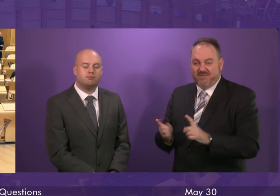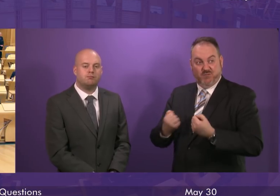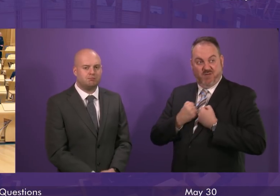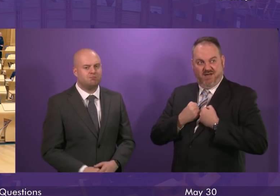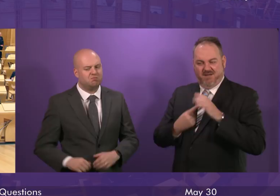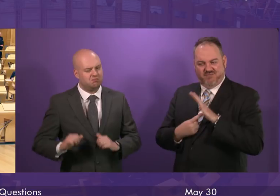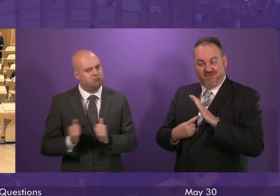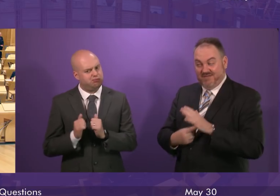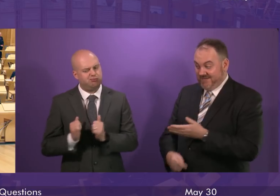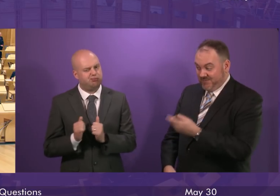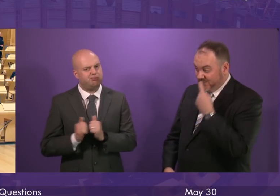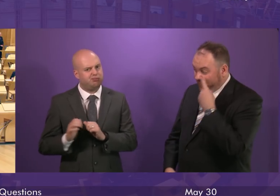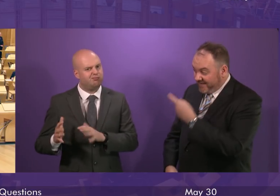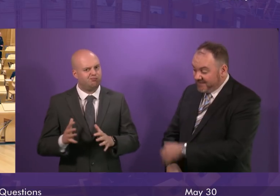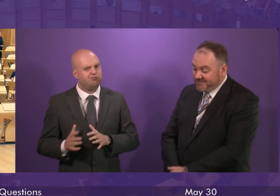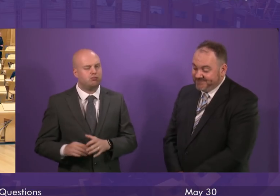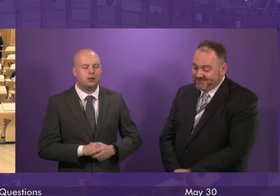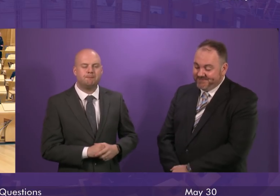First Minister. Well,